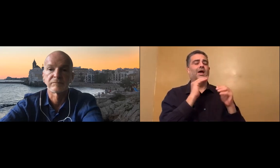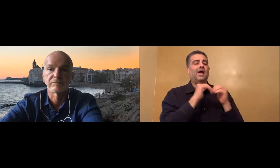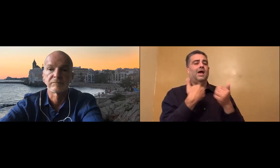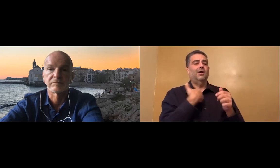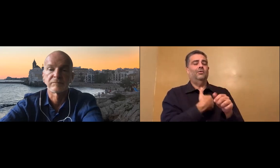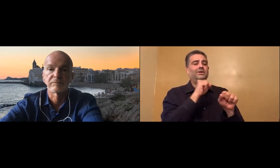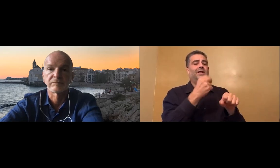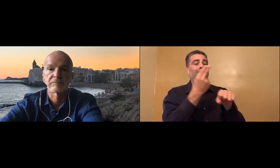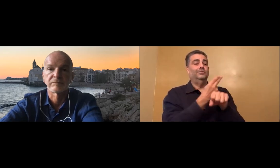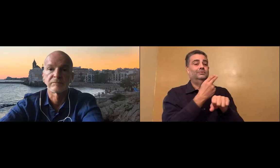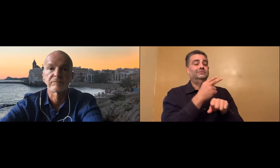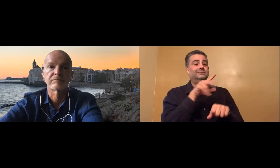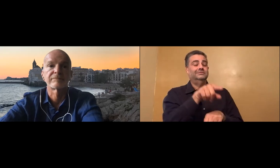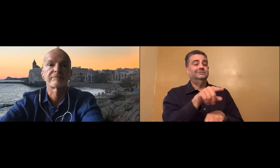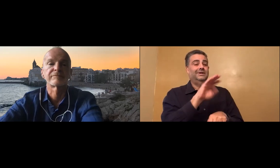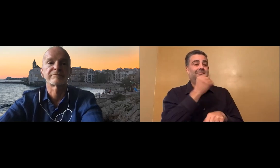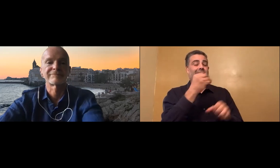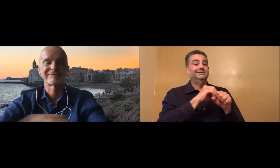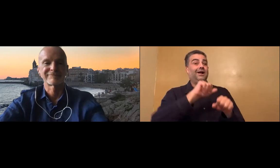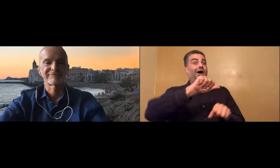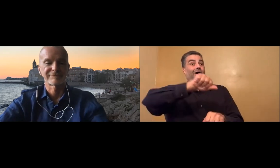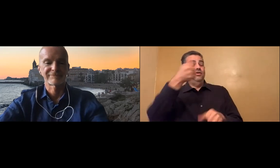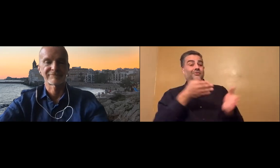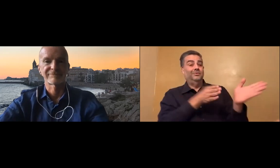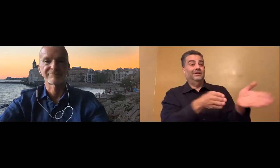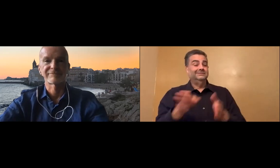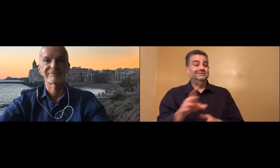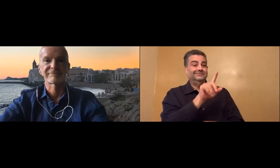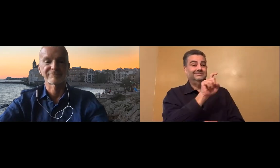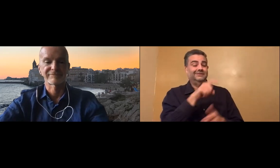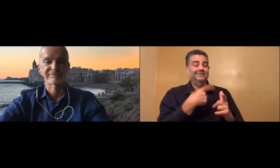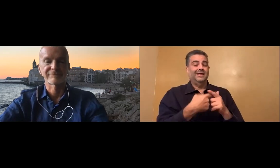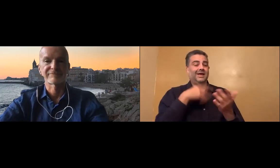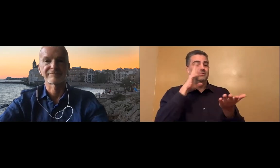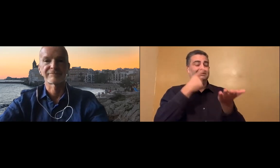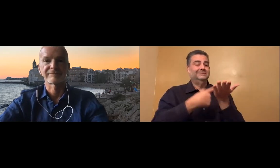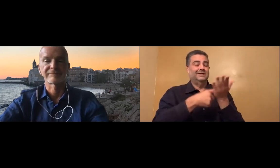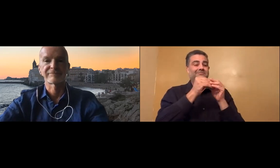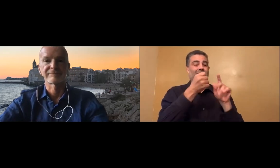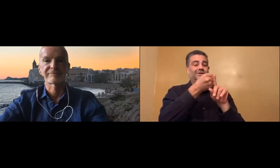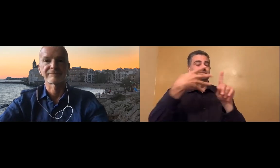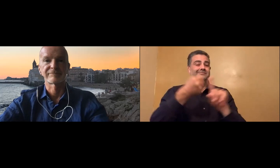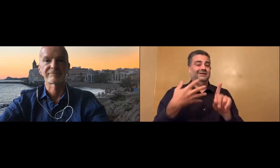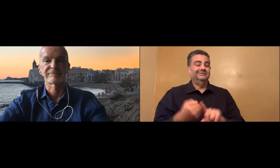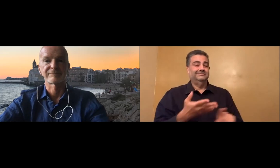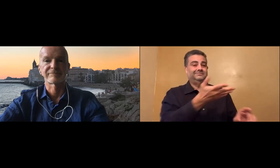Tor, do you mind showing the brief video of how this can be used in other ways?